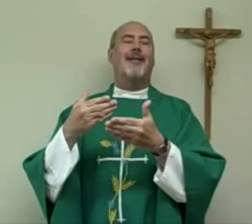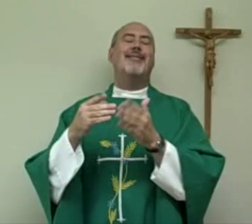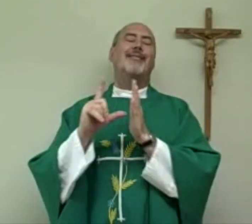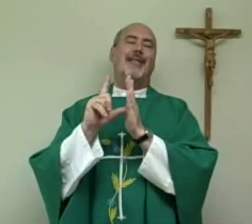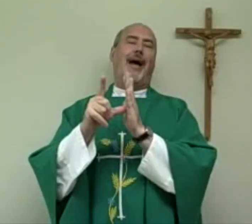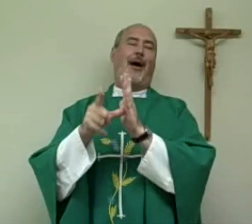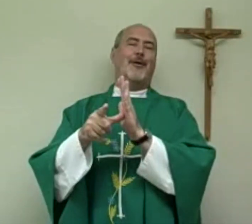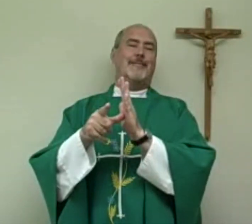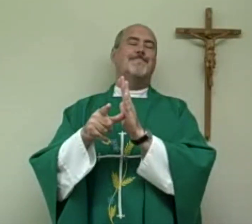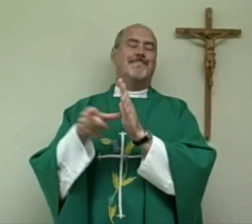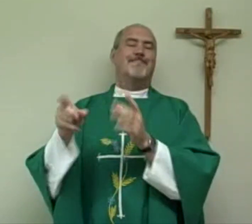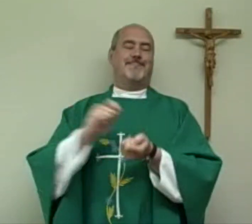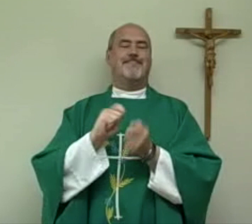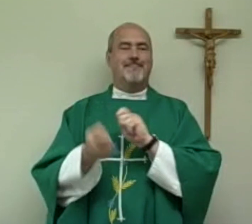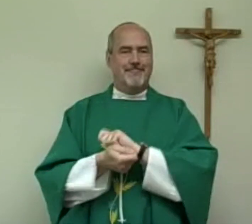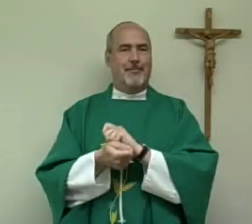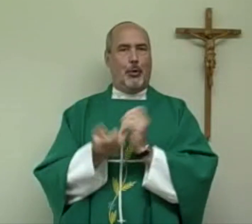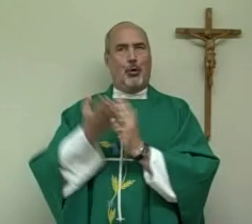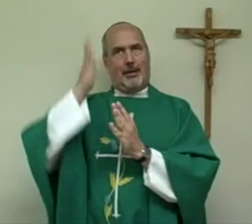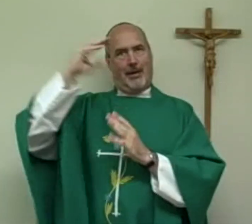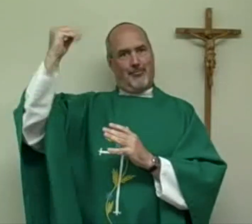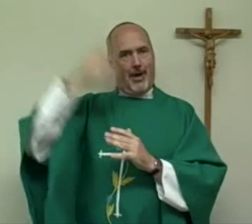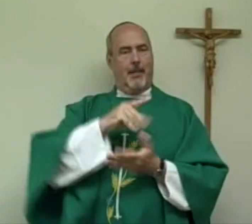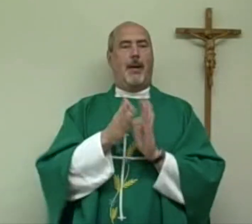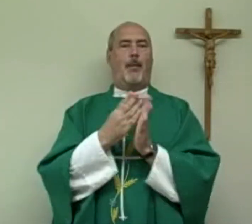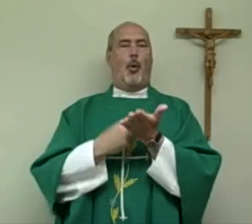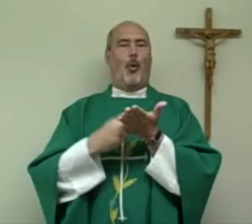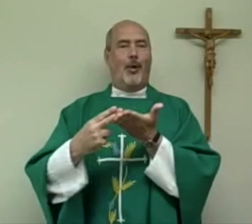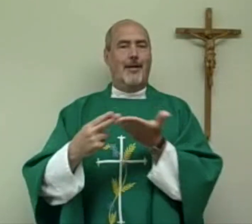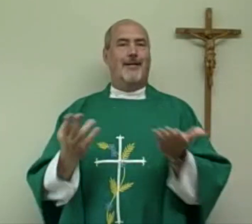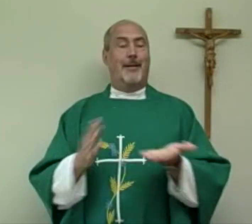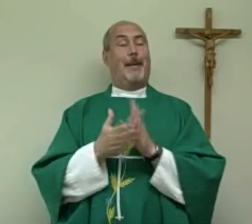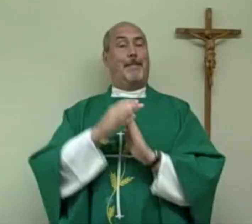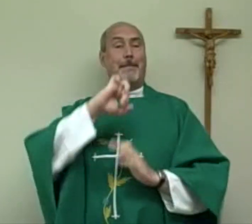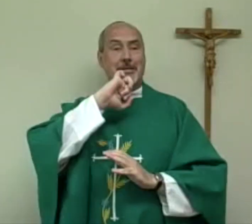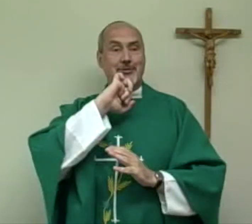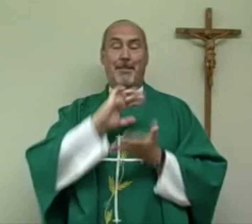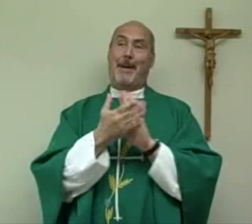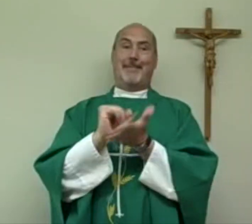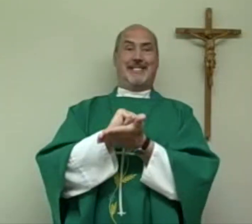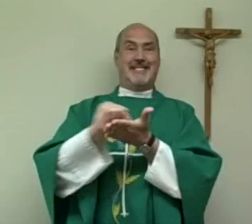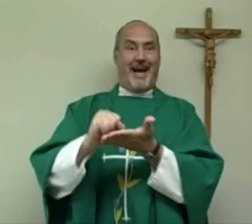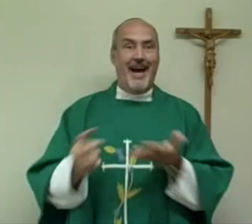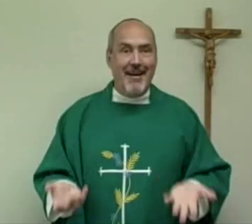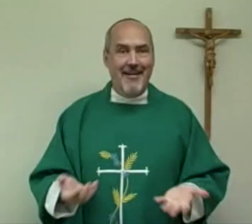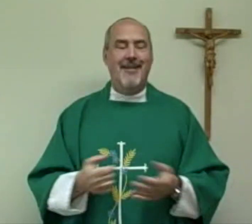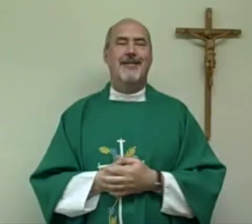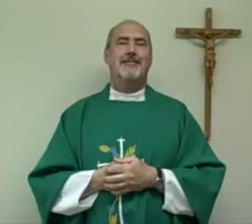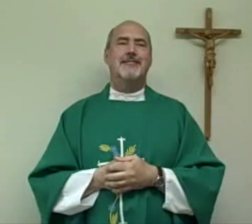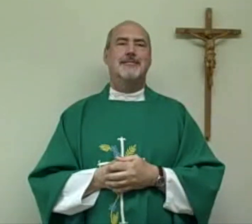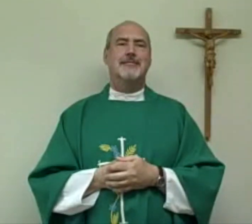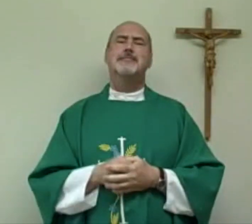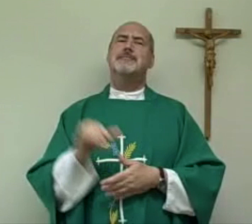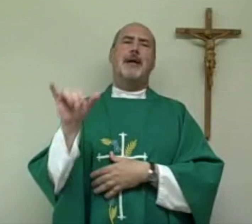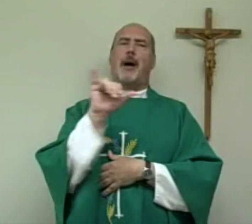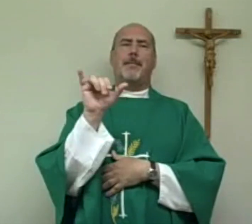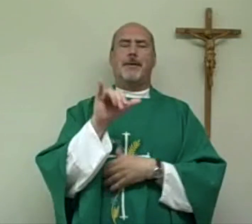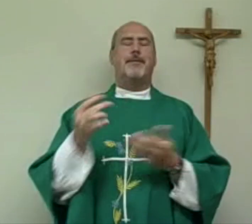never married her until later on he was changed through God's grace and became holy, became a bishop, and then became